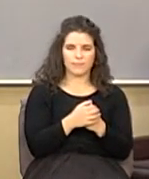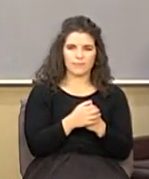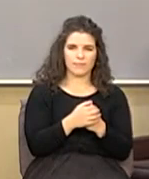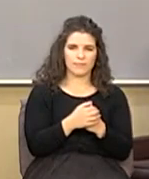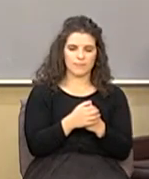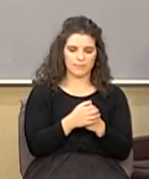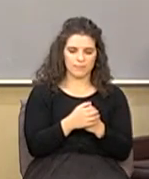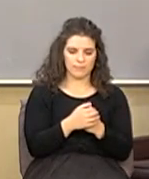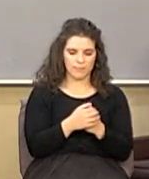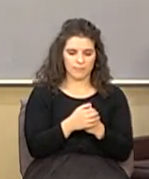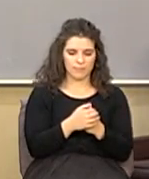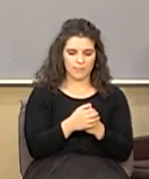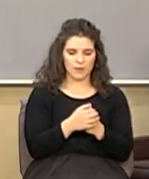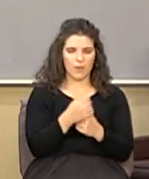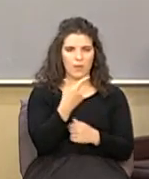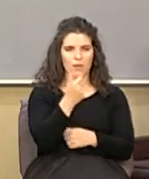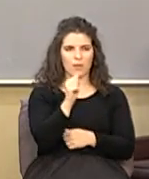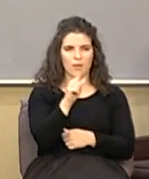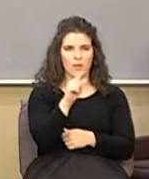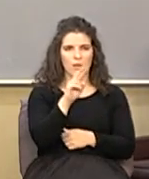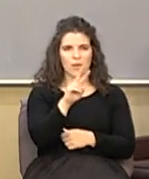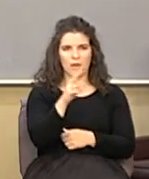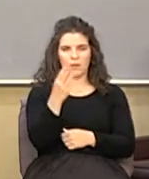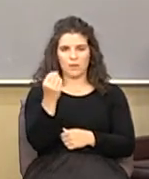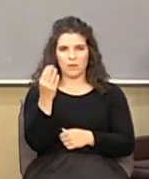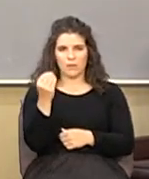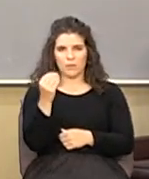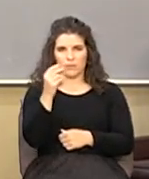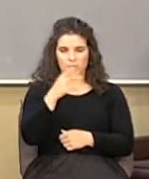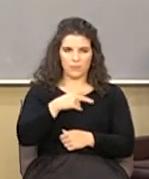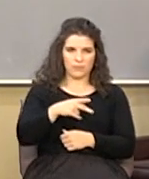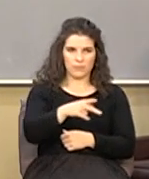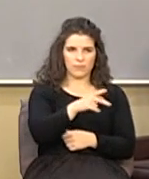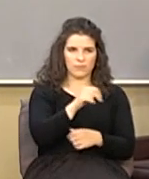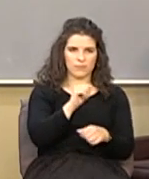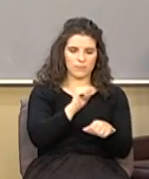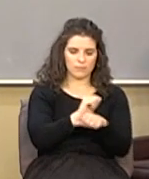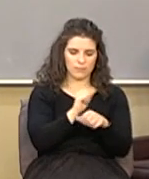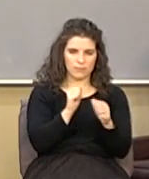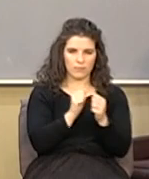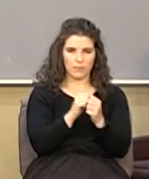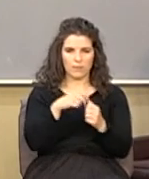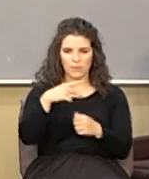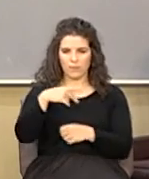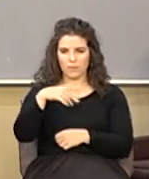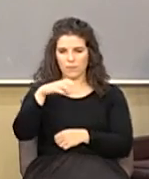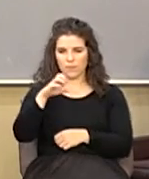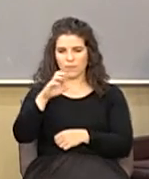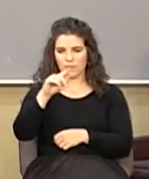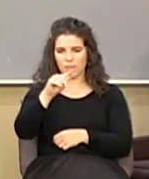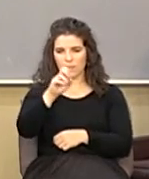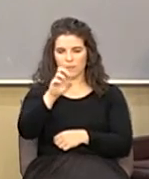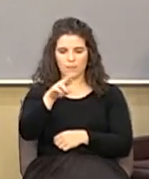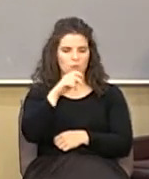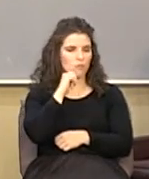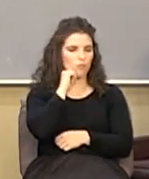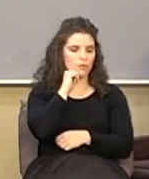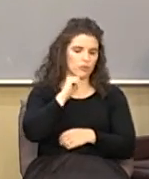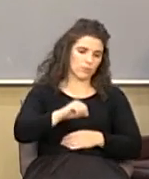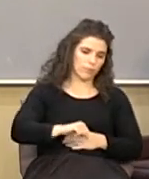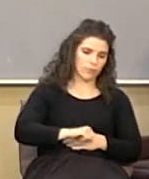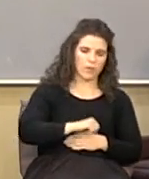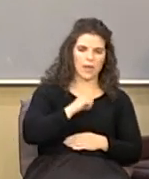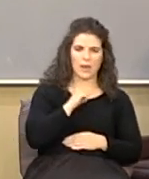lie to me in Galatians in 2 14 Paul deals with Peter's racial pride and cowardice